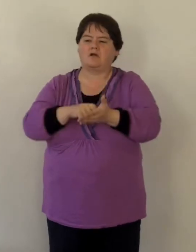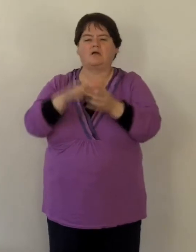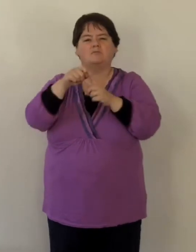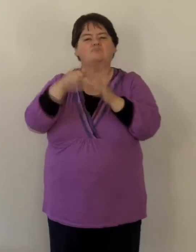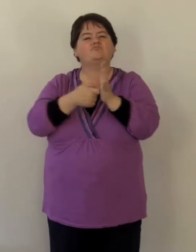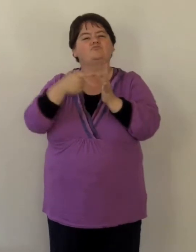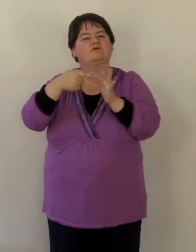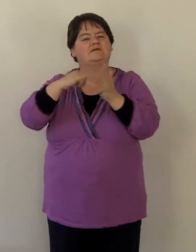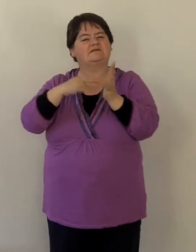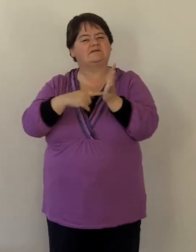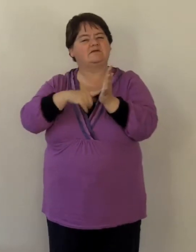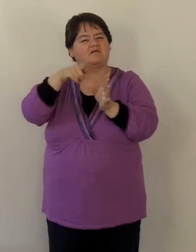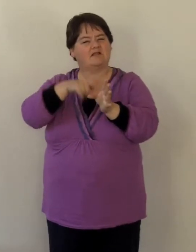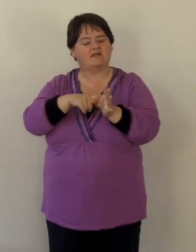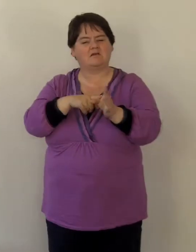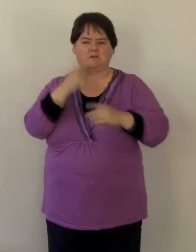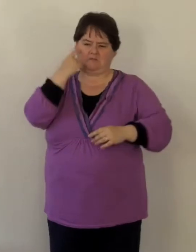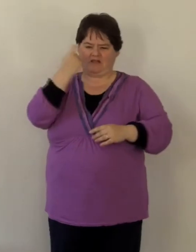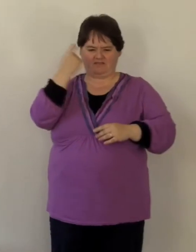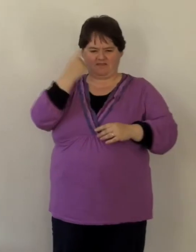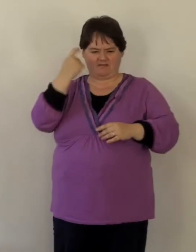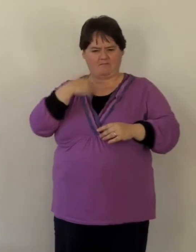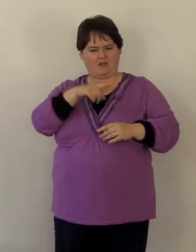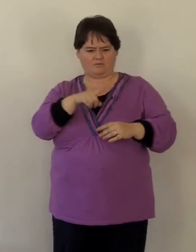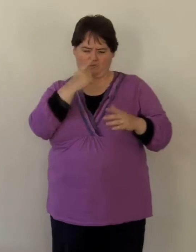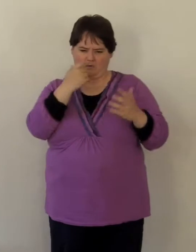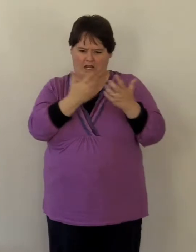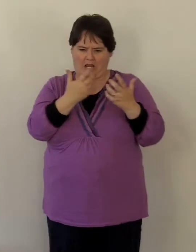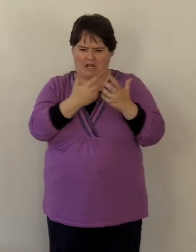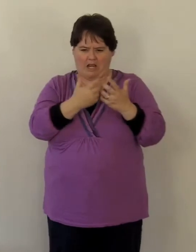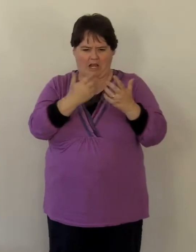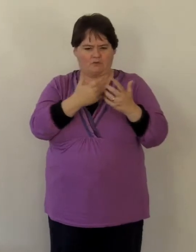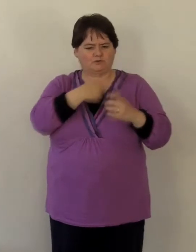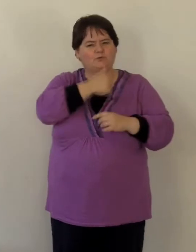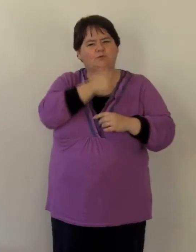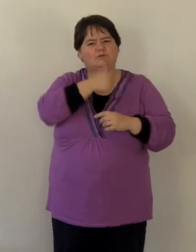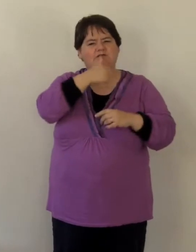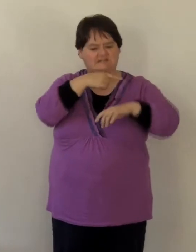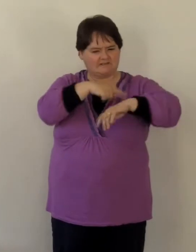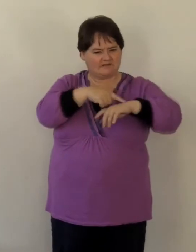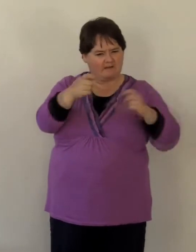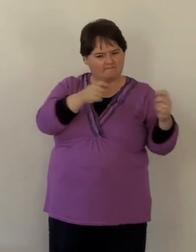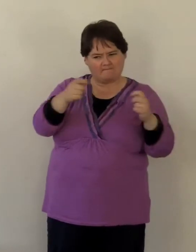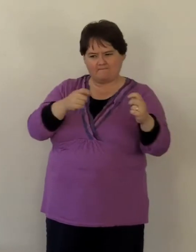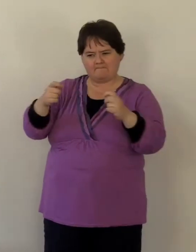was playing with the idea of shifting time within pieces in order to reveal things about character and about society. He was a very